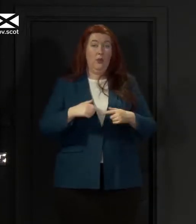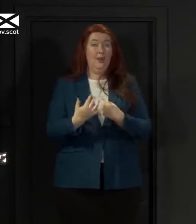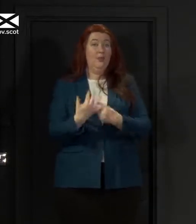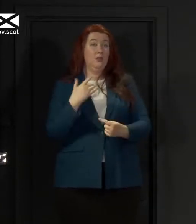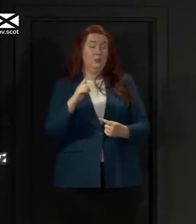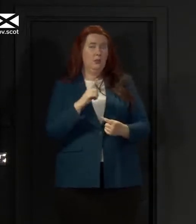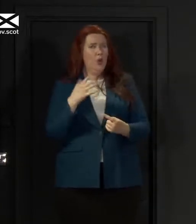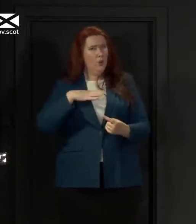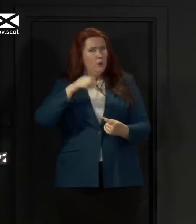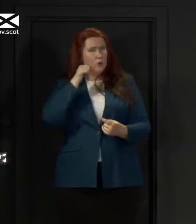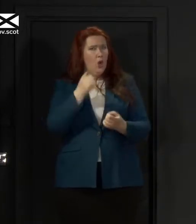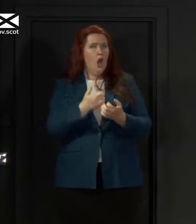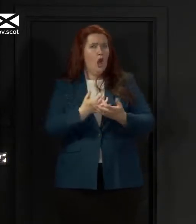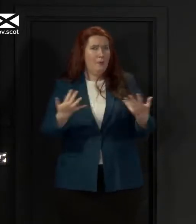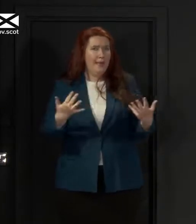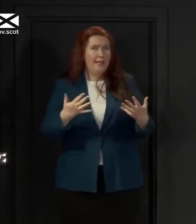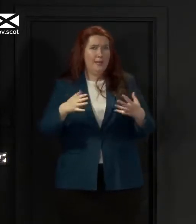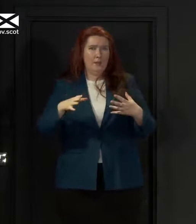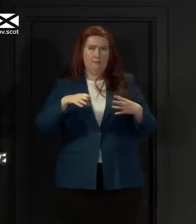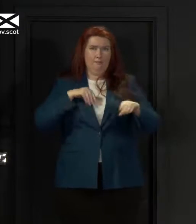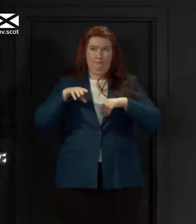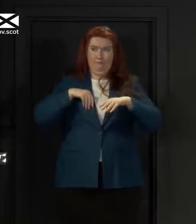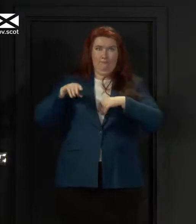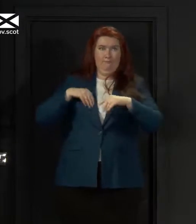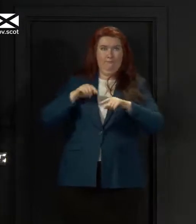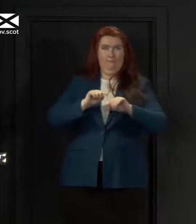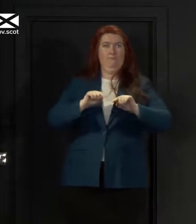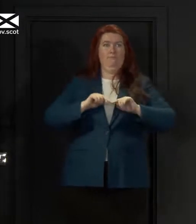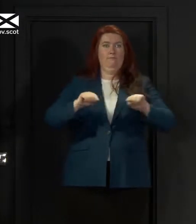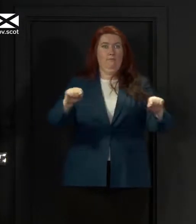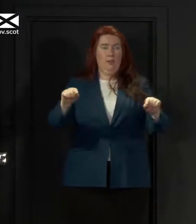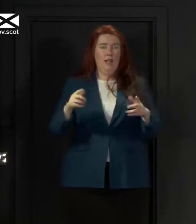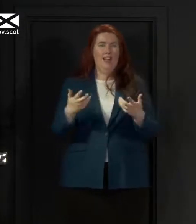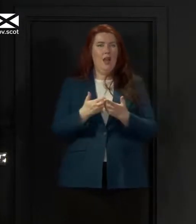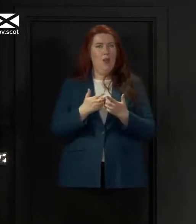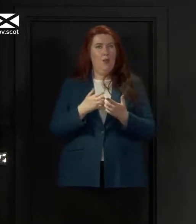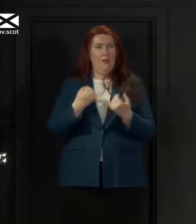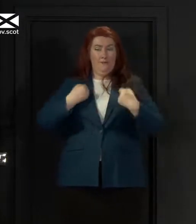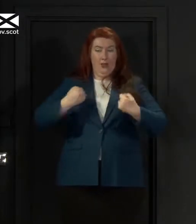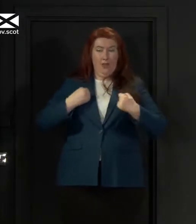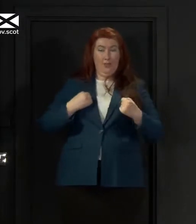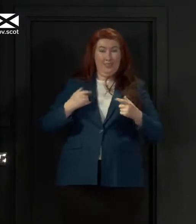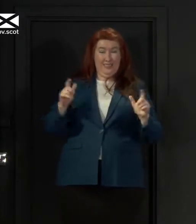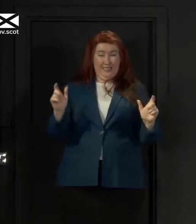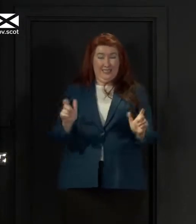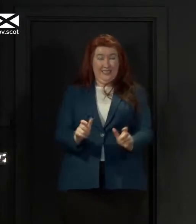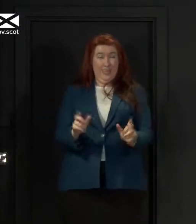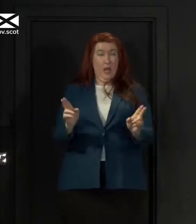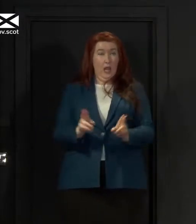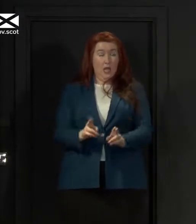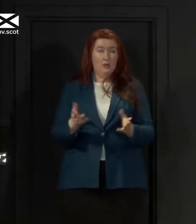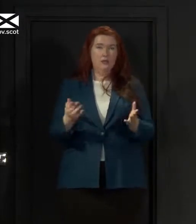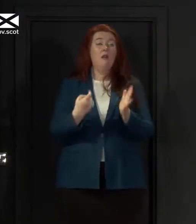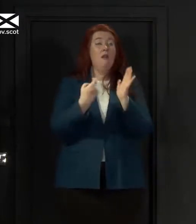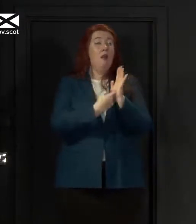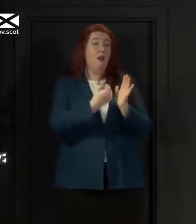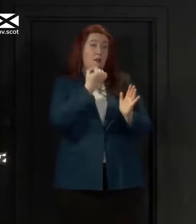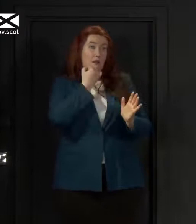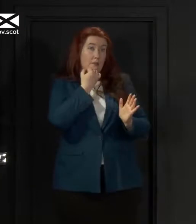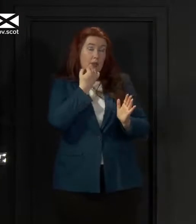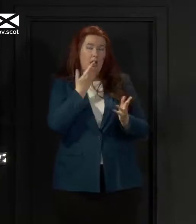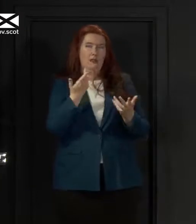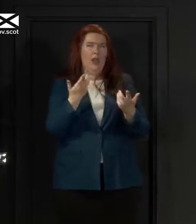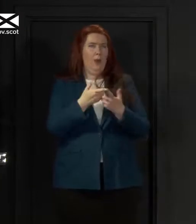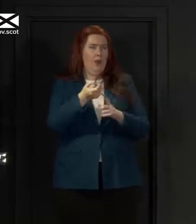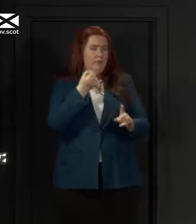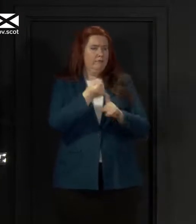about the incidence of cases how the virus is being suppressed the R number its impacts on particular groups of